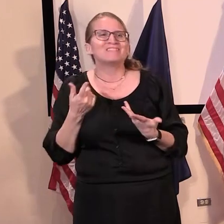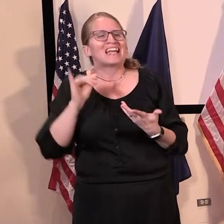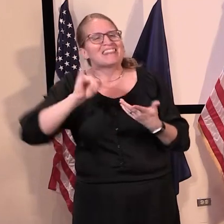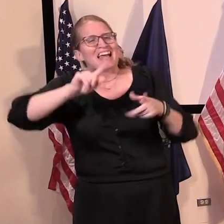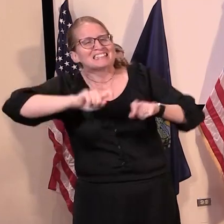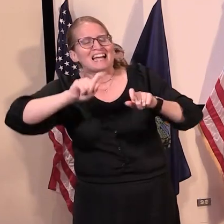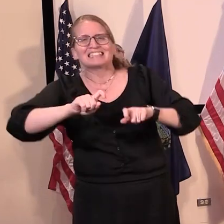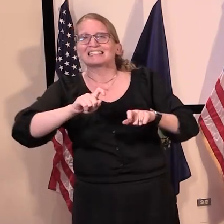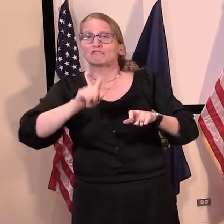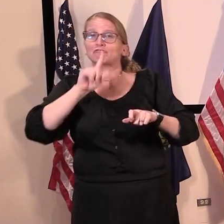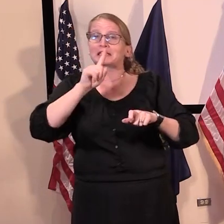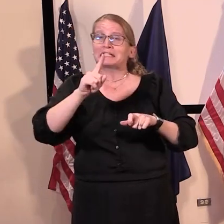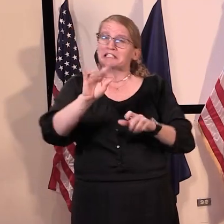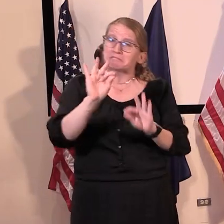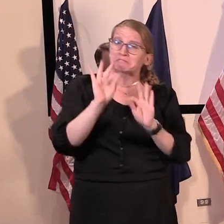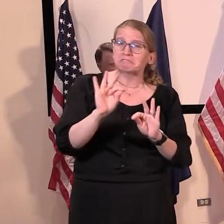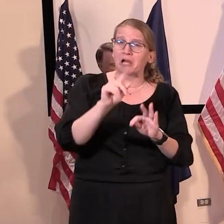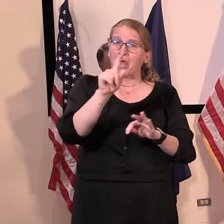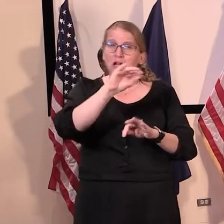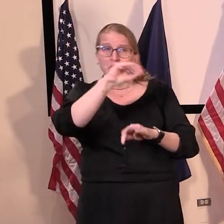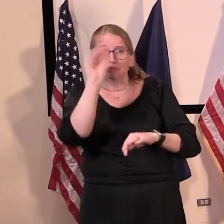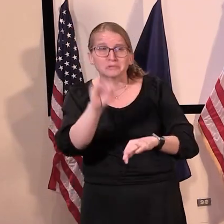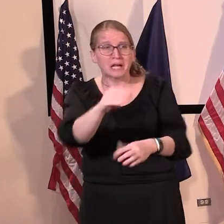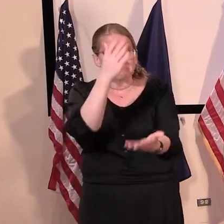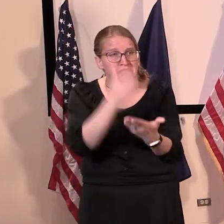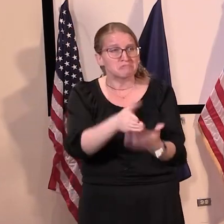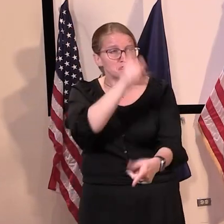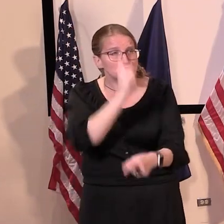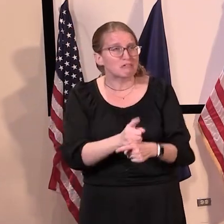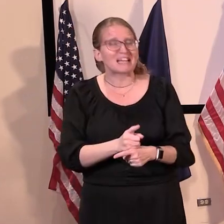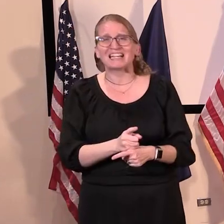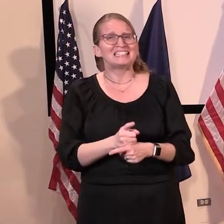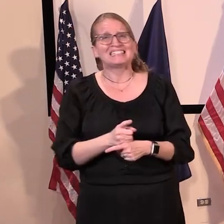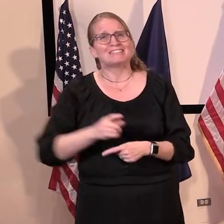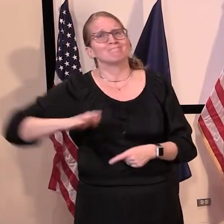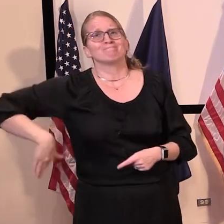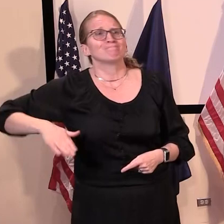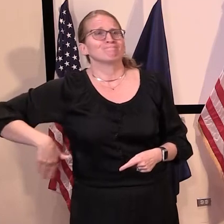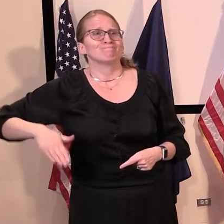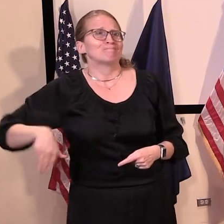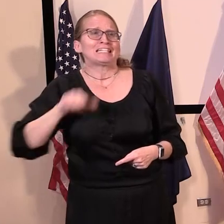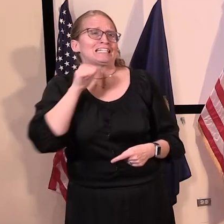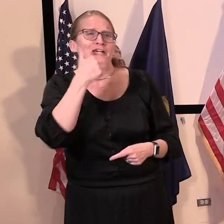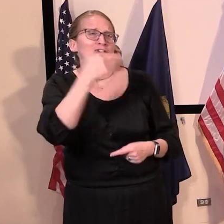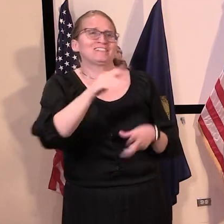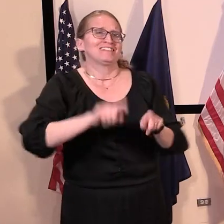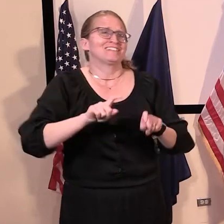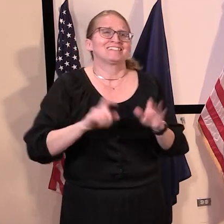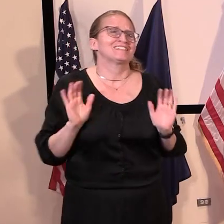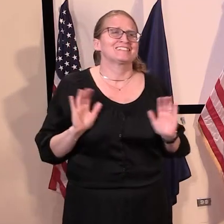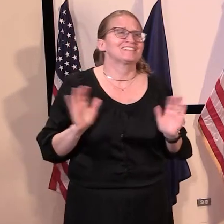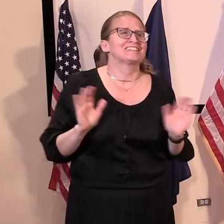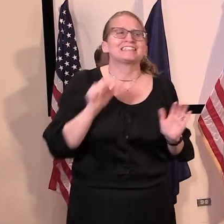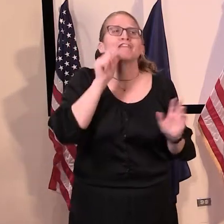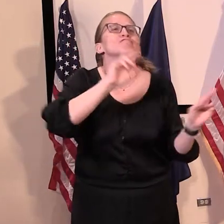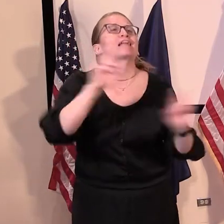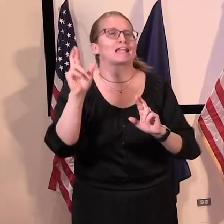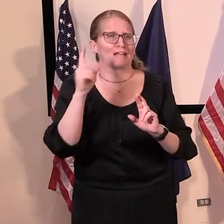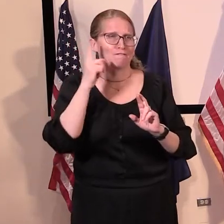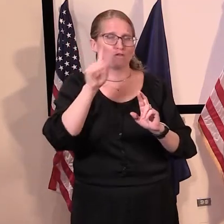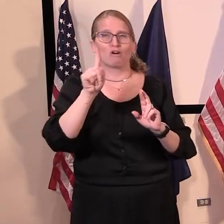with regards to its accuracy and validity and would it give us the information we were looking for uh,